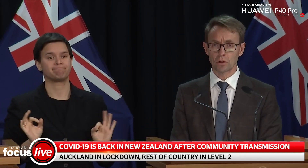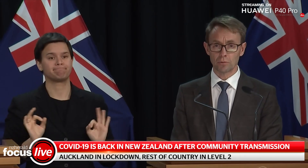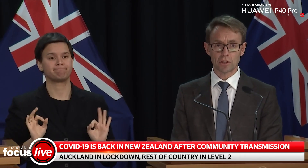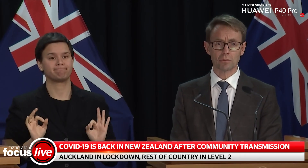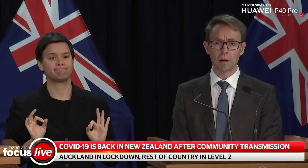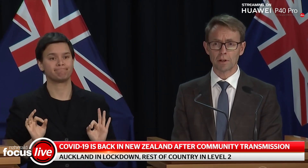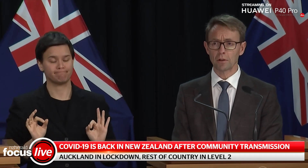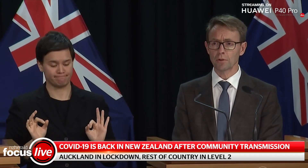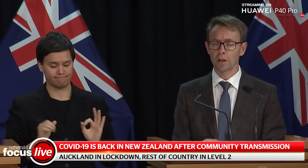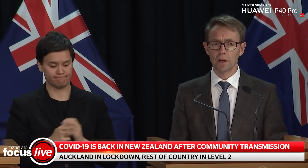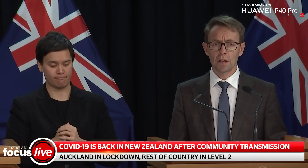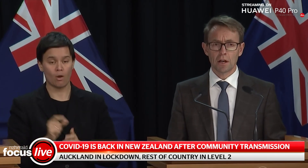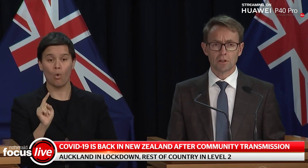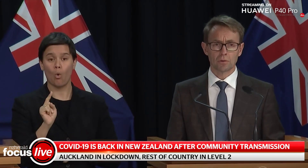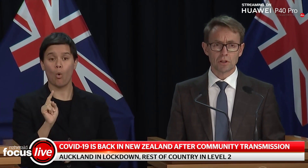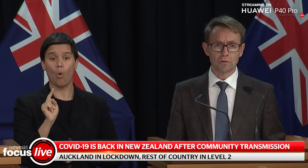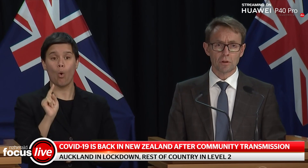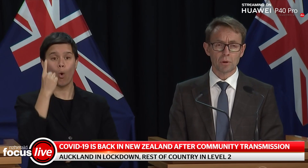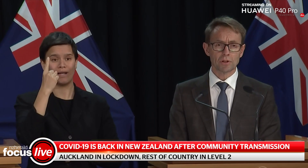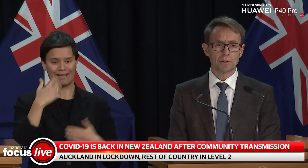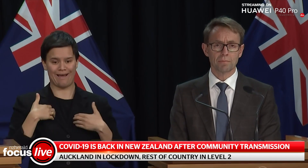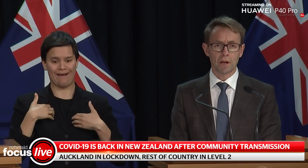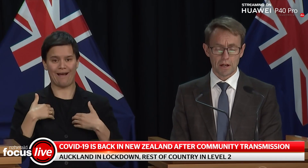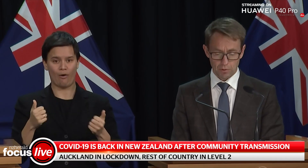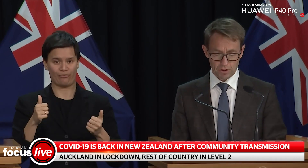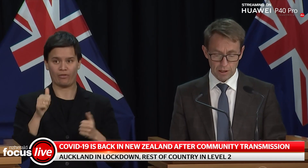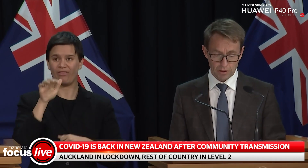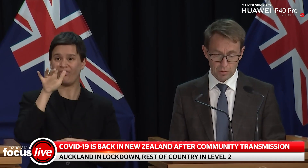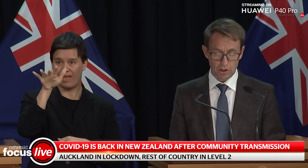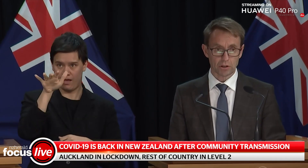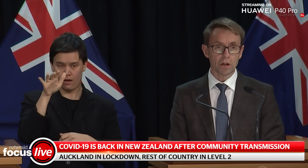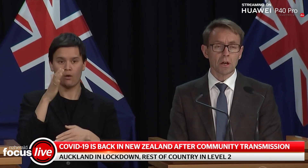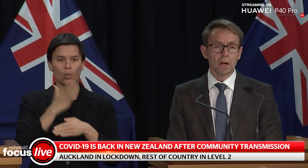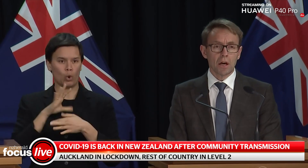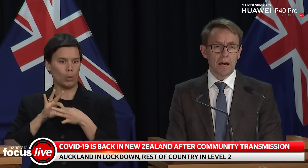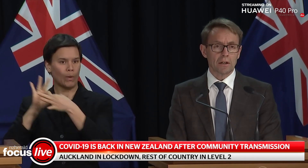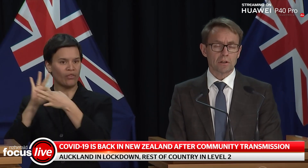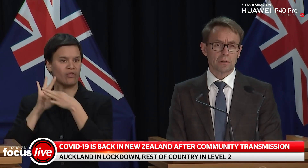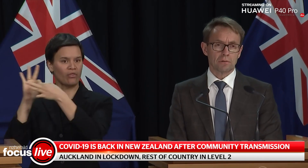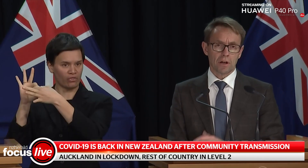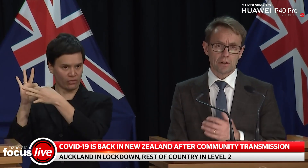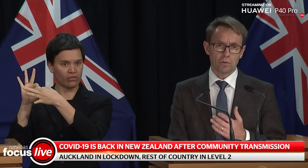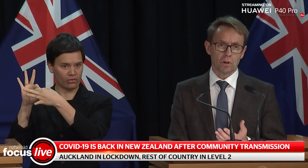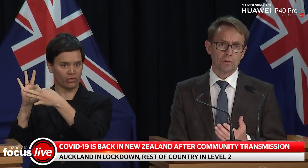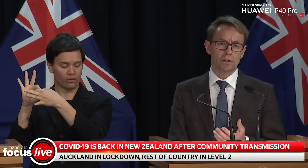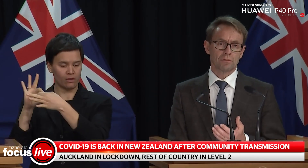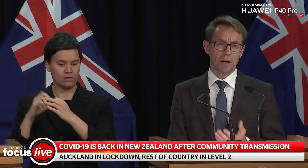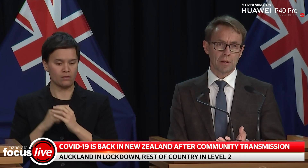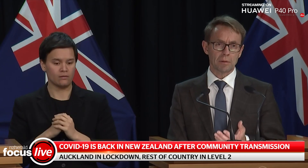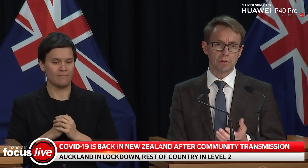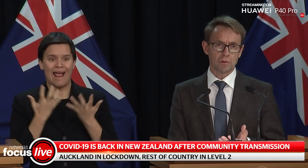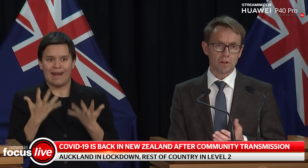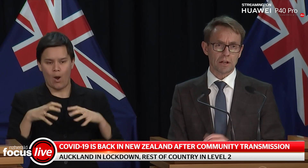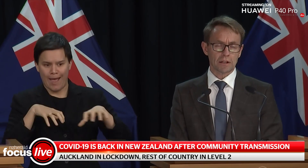with Auckland Regional Public Health to interview the person. We've sprung into action and in fact all those